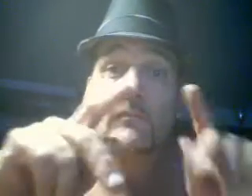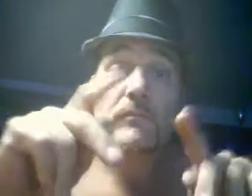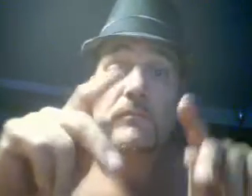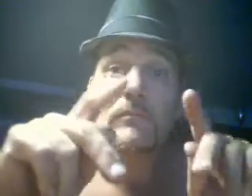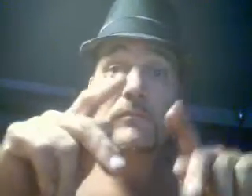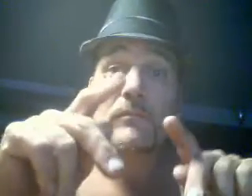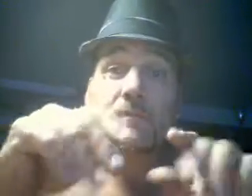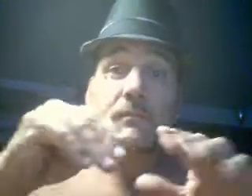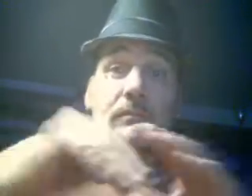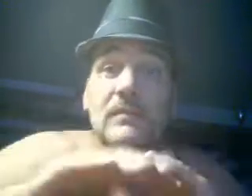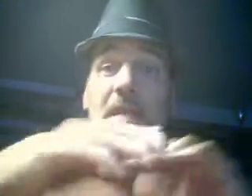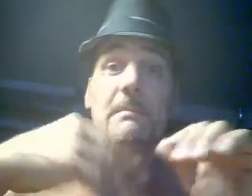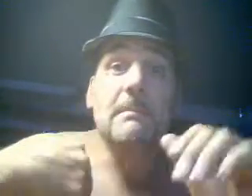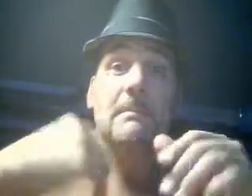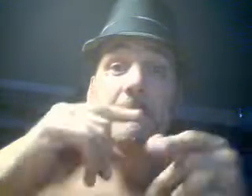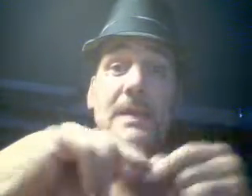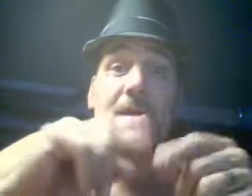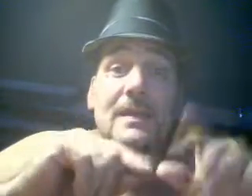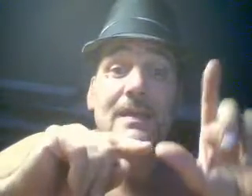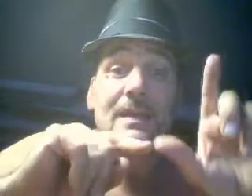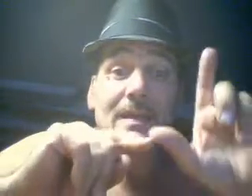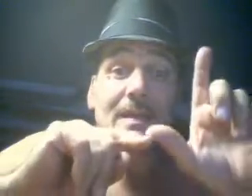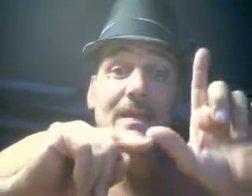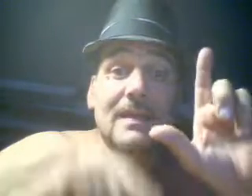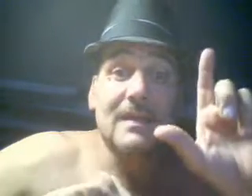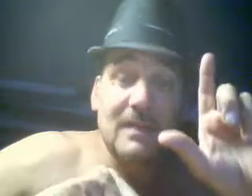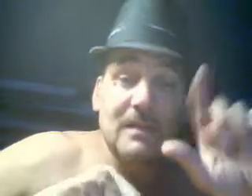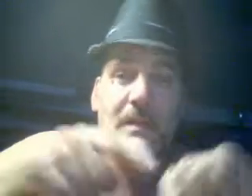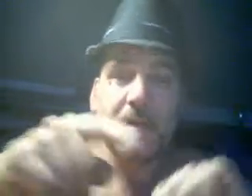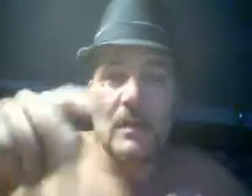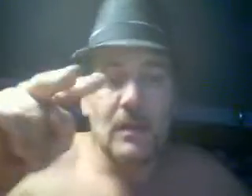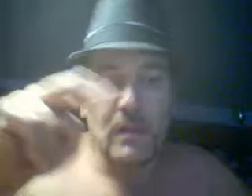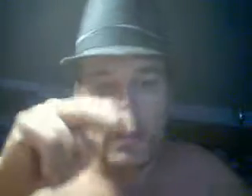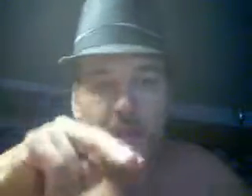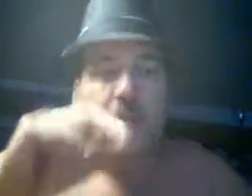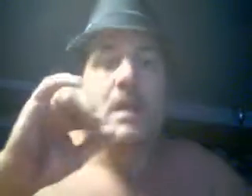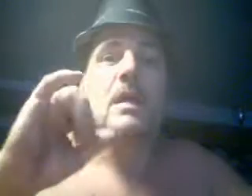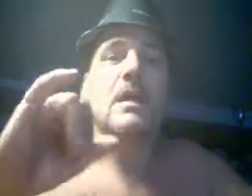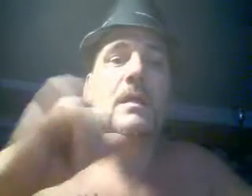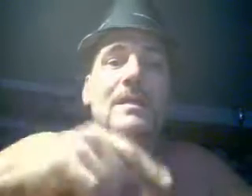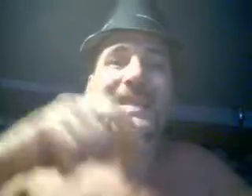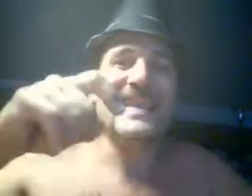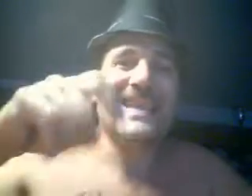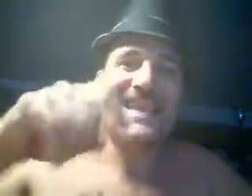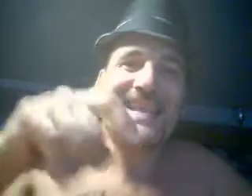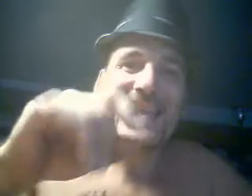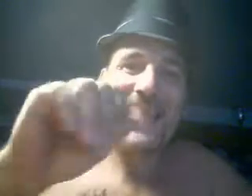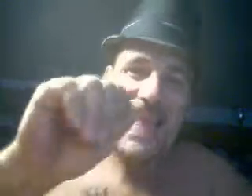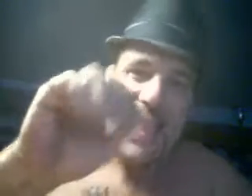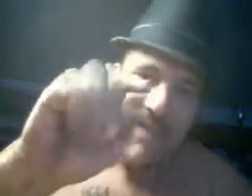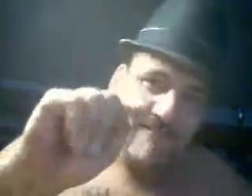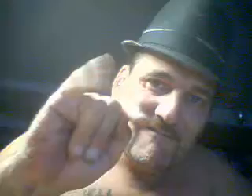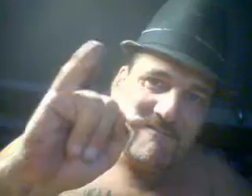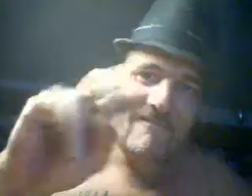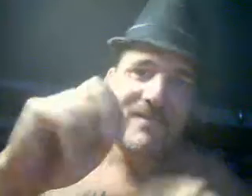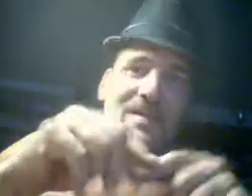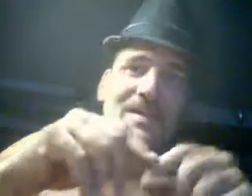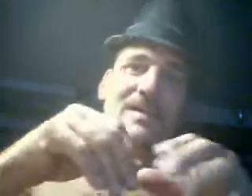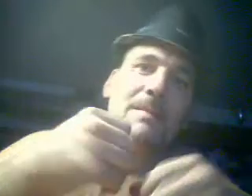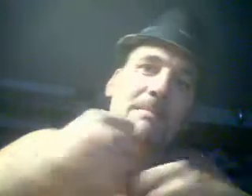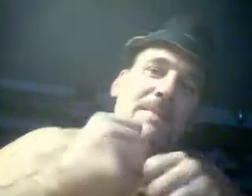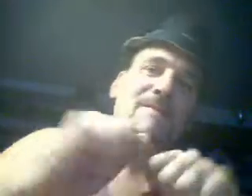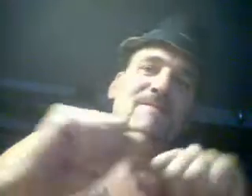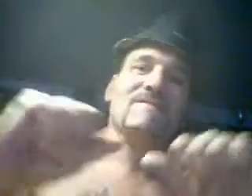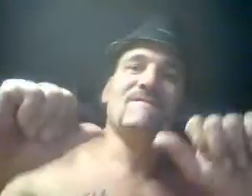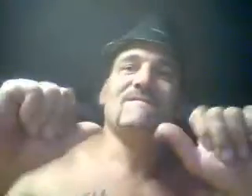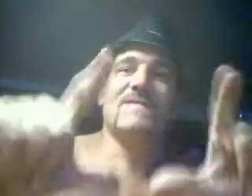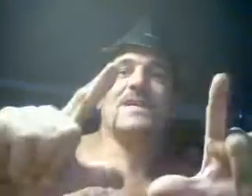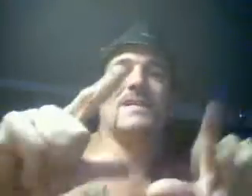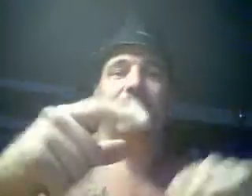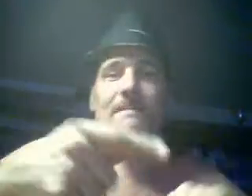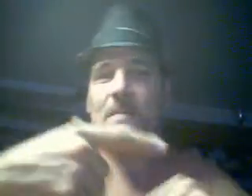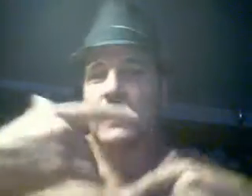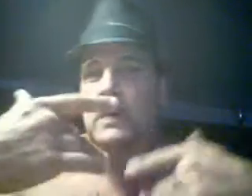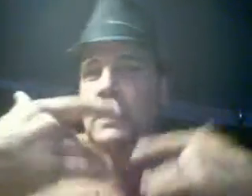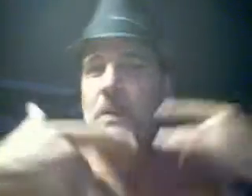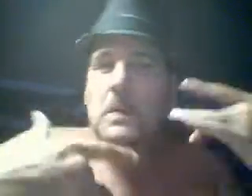last forever Now you in this corner, try and put it together Out of love, out of